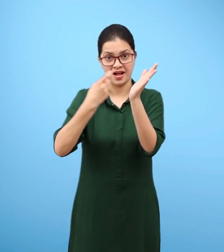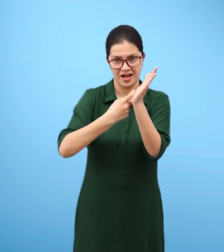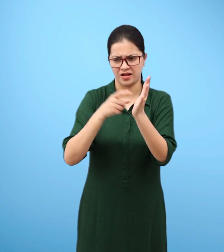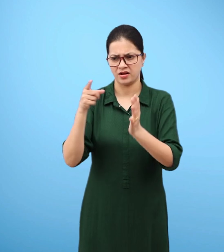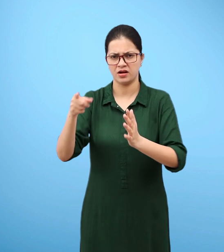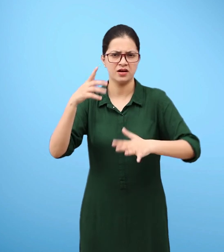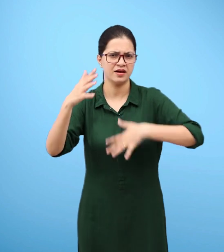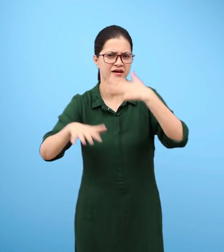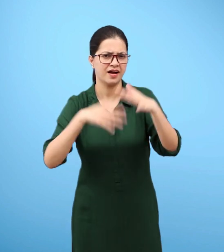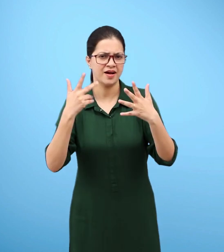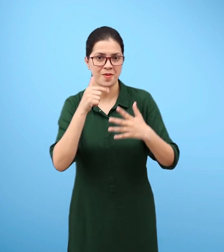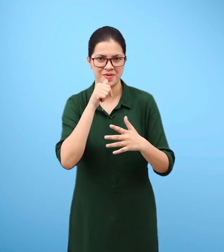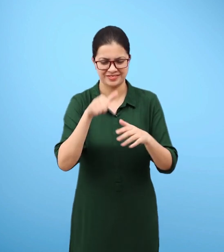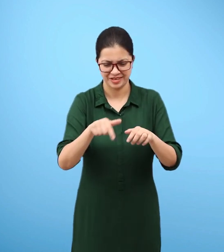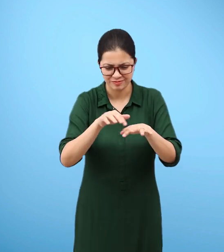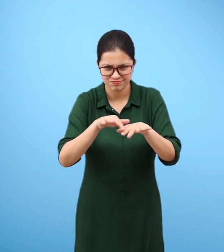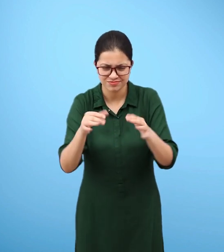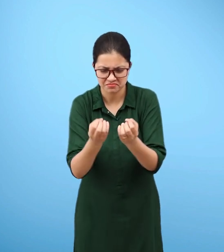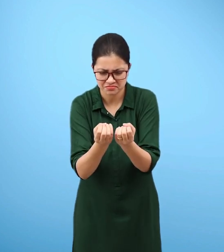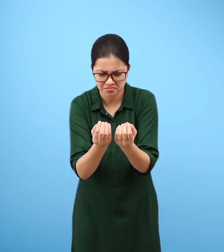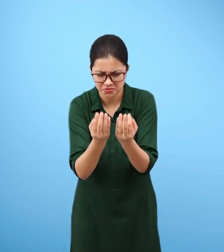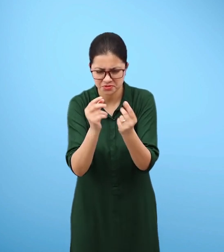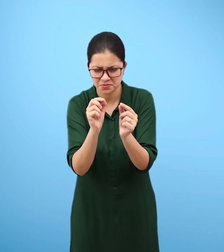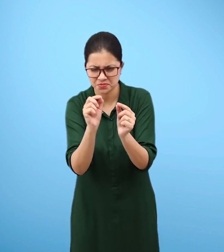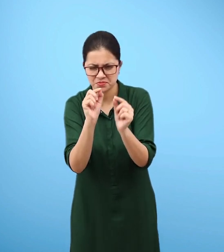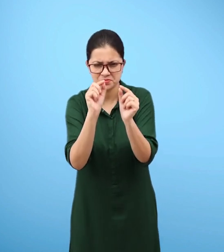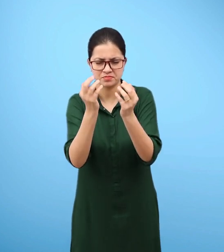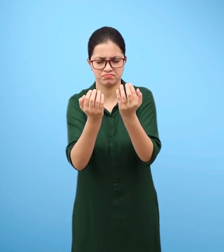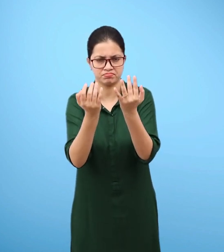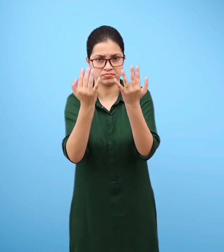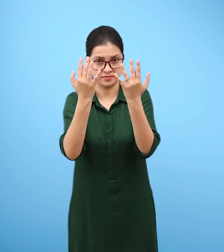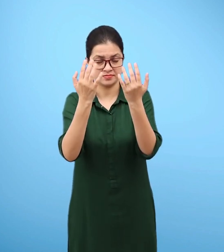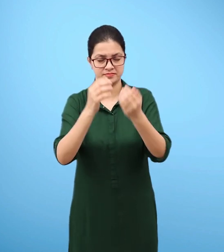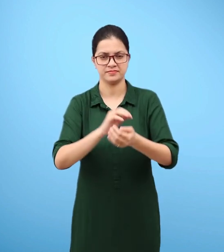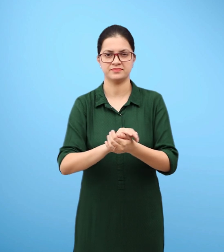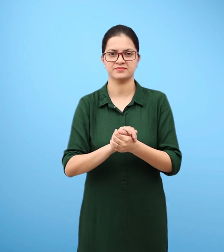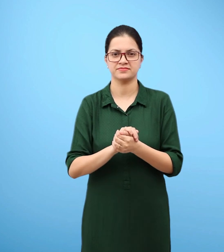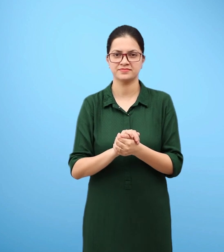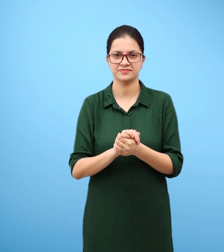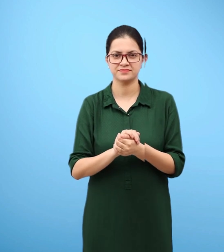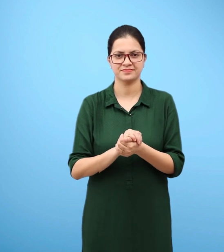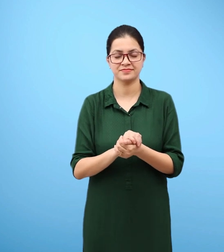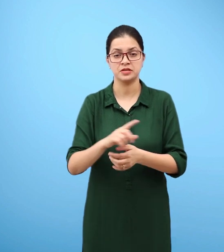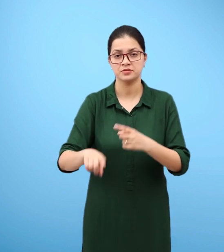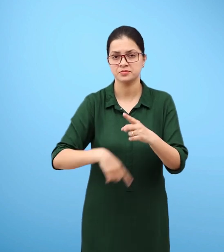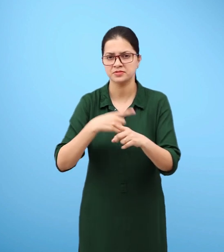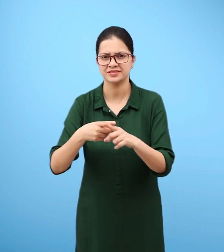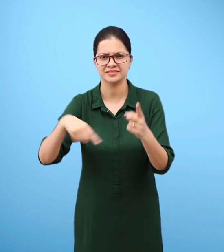We have learnt earlier that air contains water vapour. We also